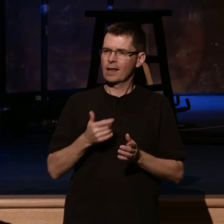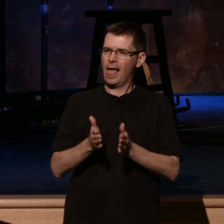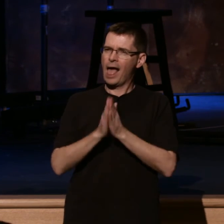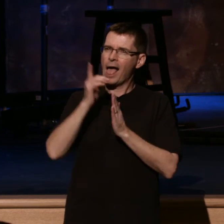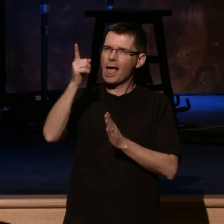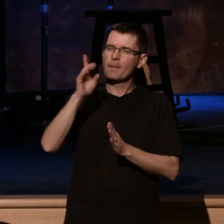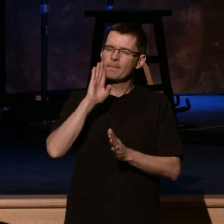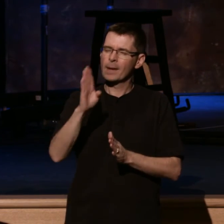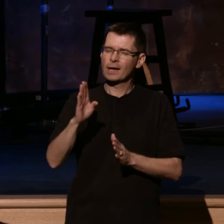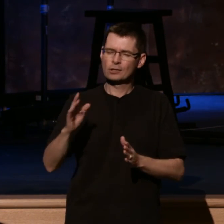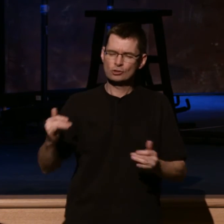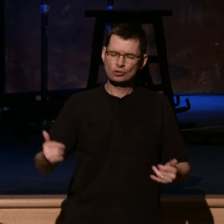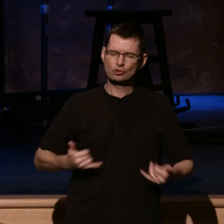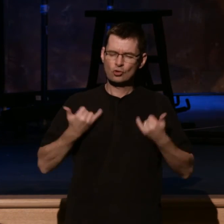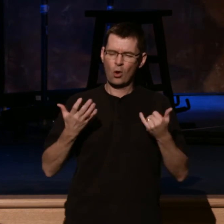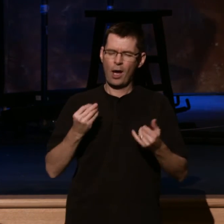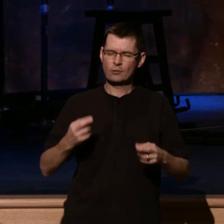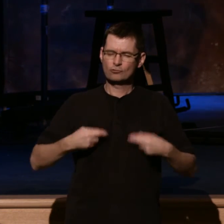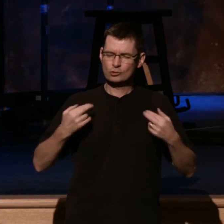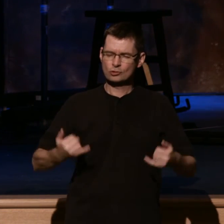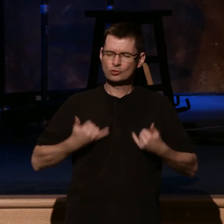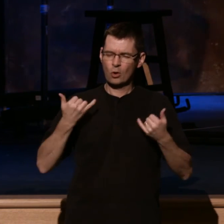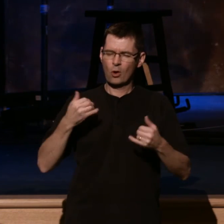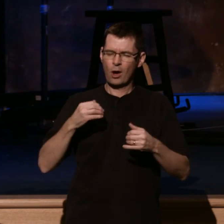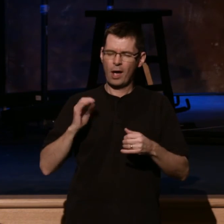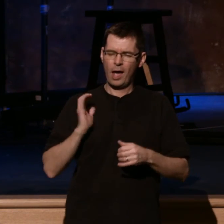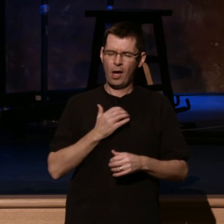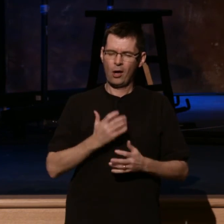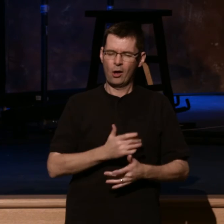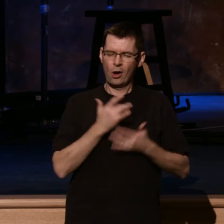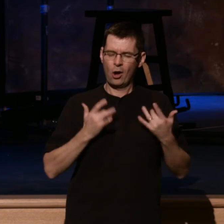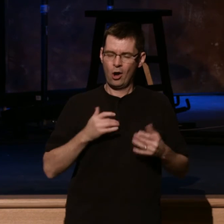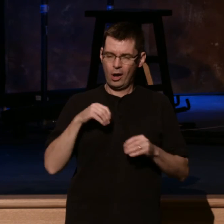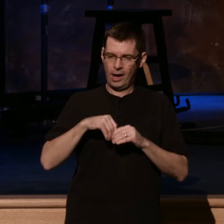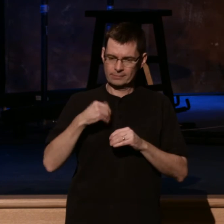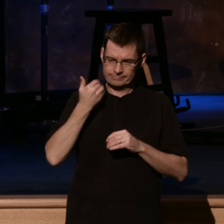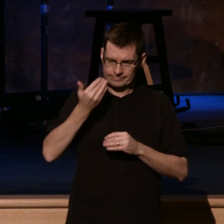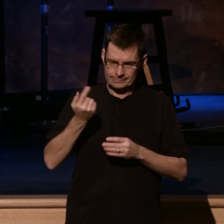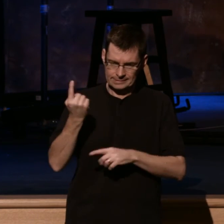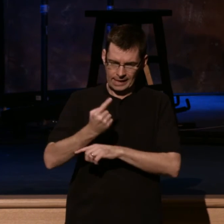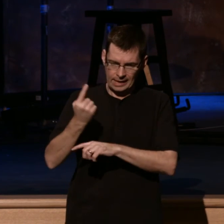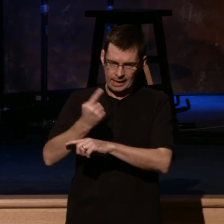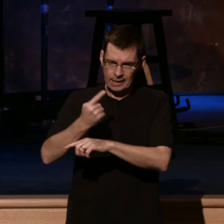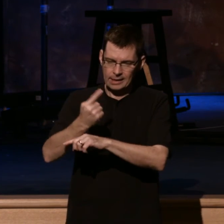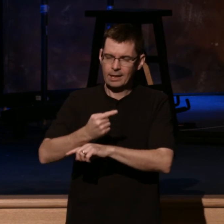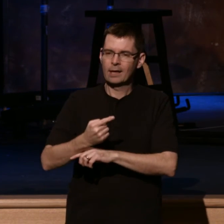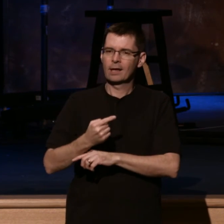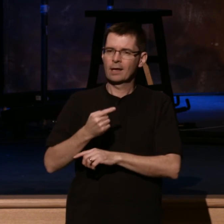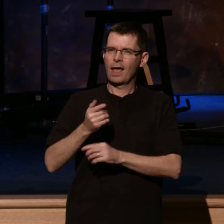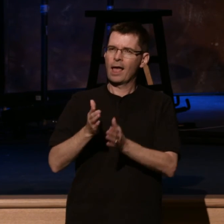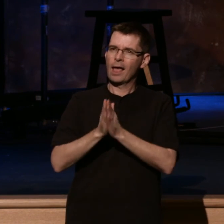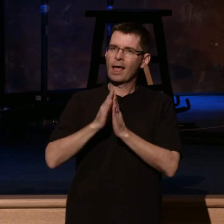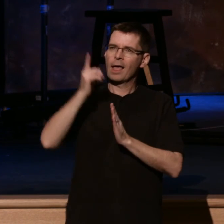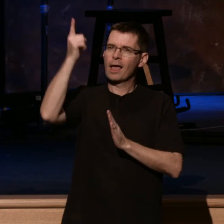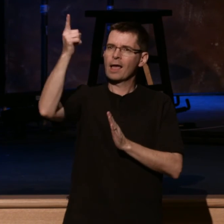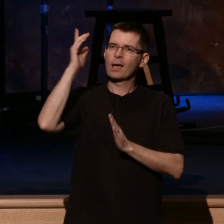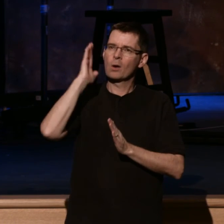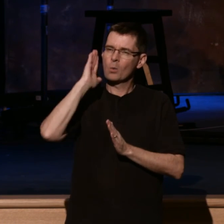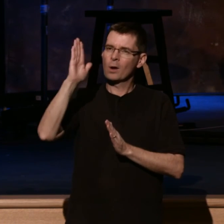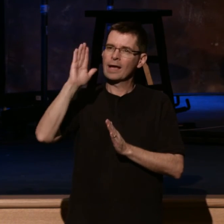and rejoicing of our heart in these coming days and hours. And ask that his glory will